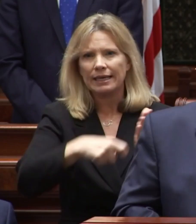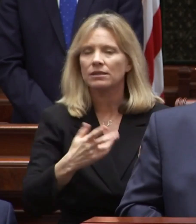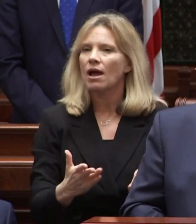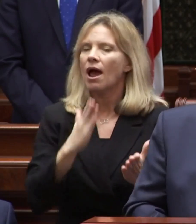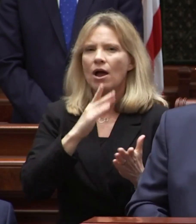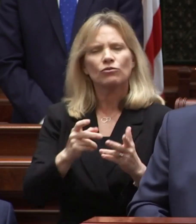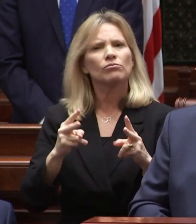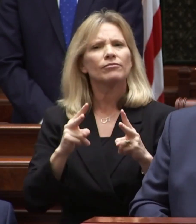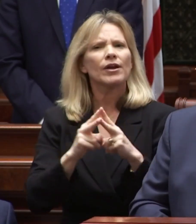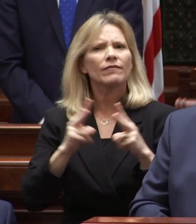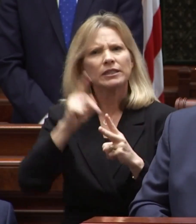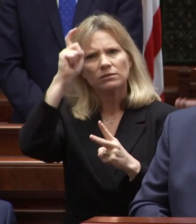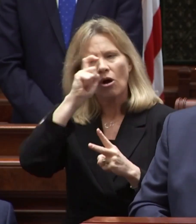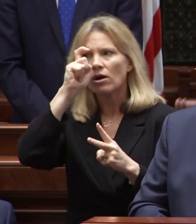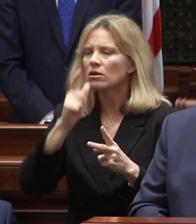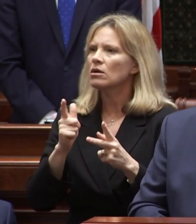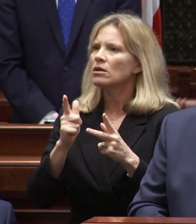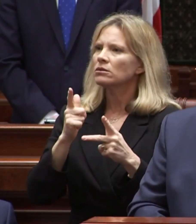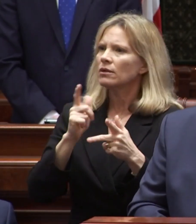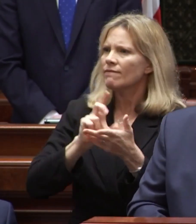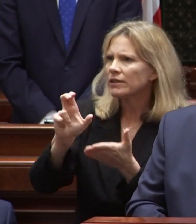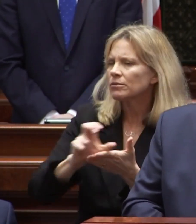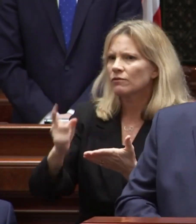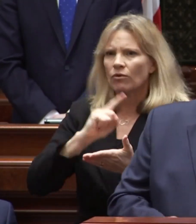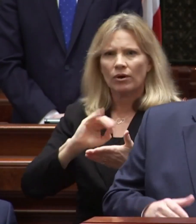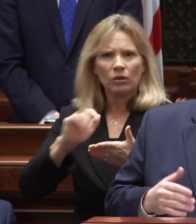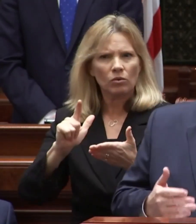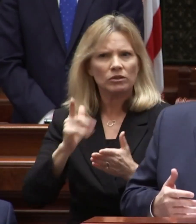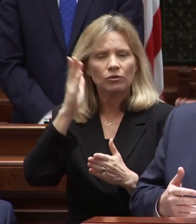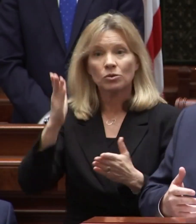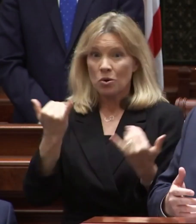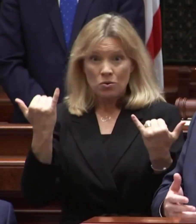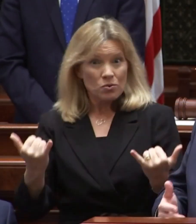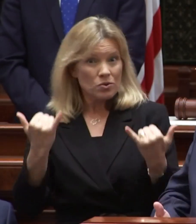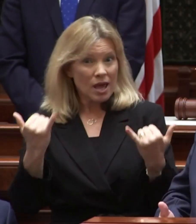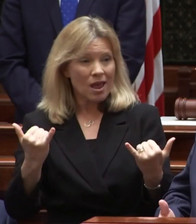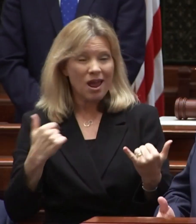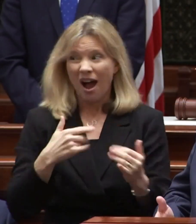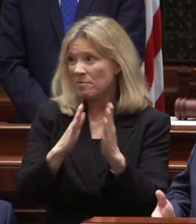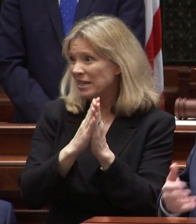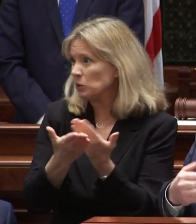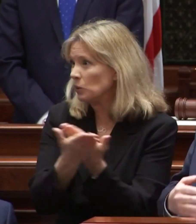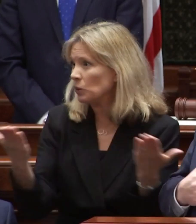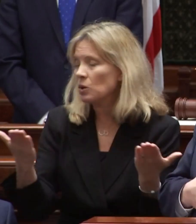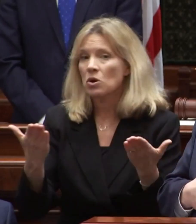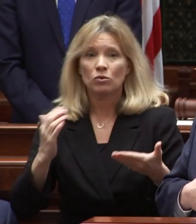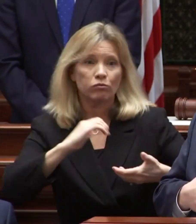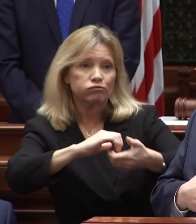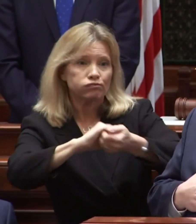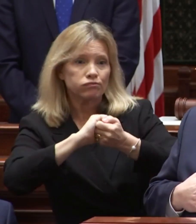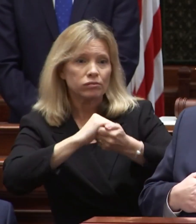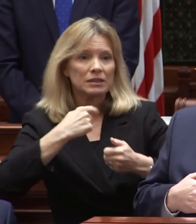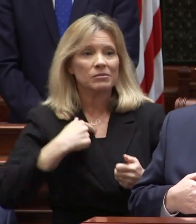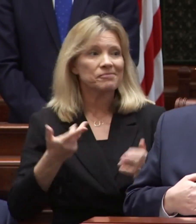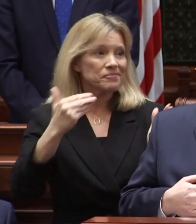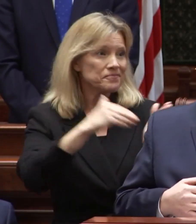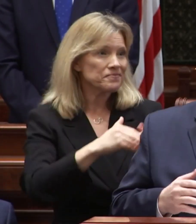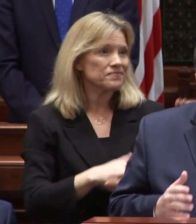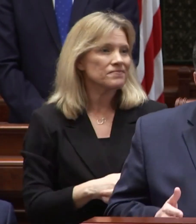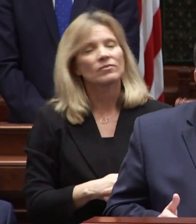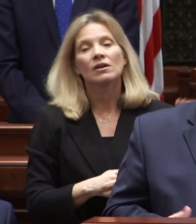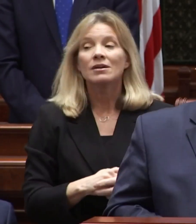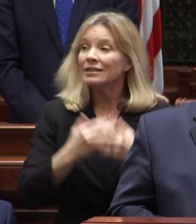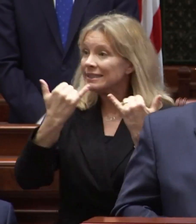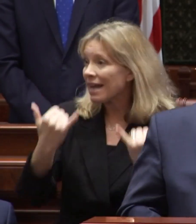transformative investments for illinois's future today i ask you to partner with me once again